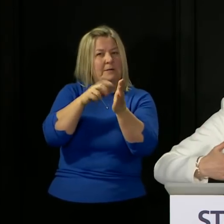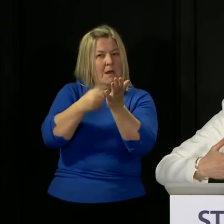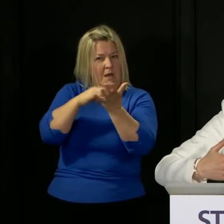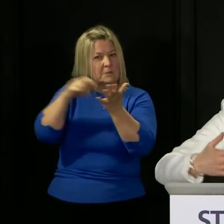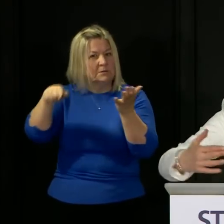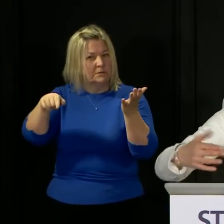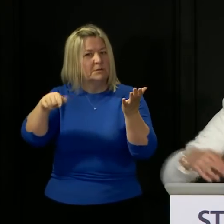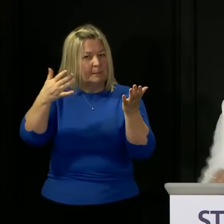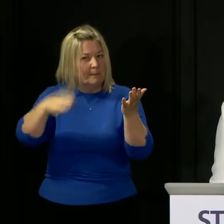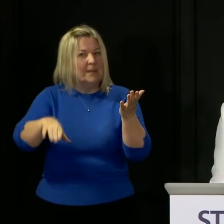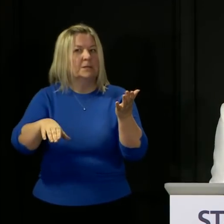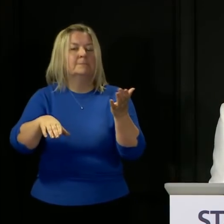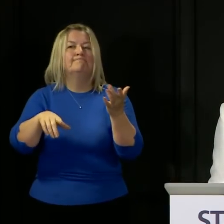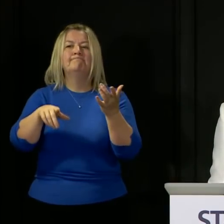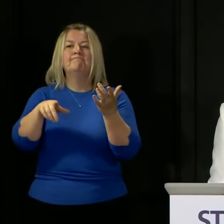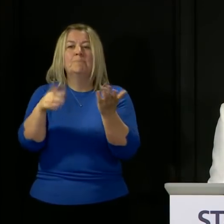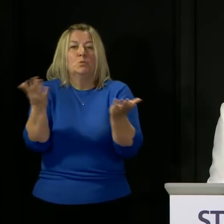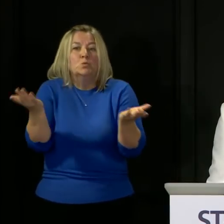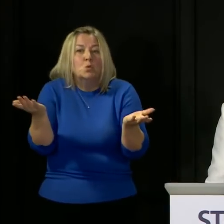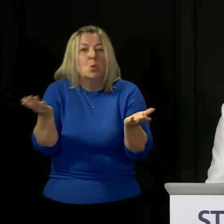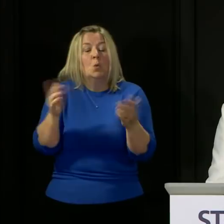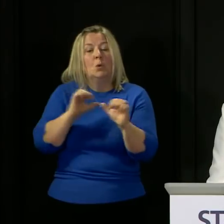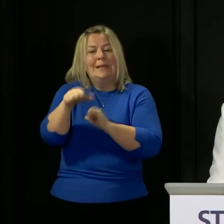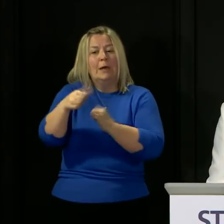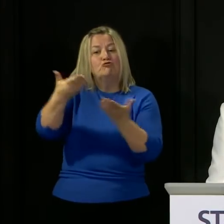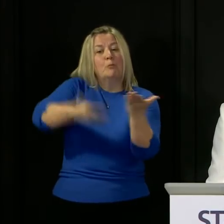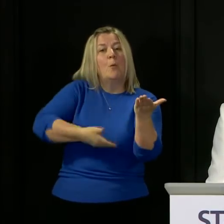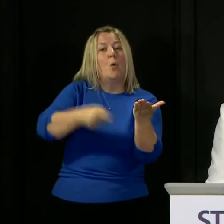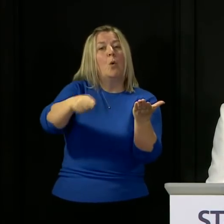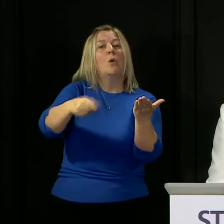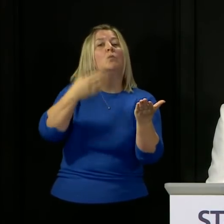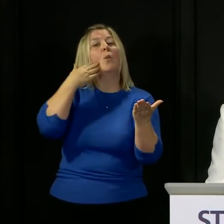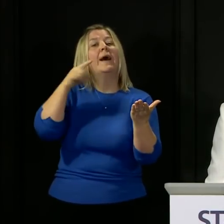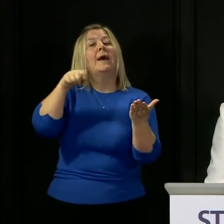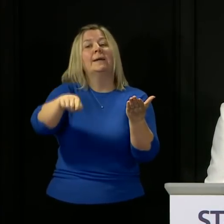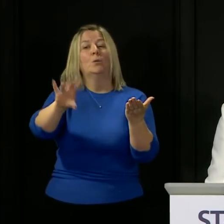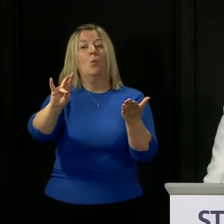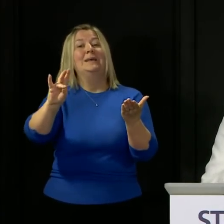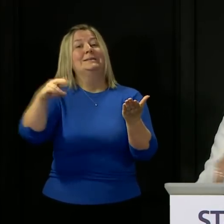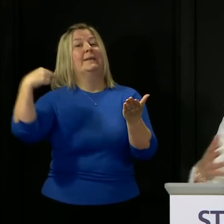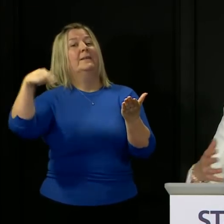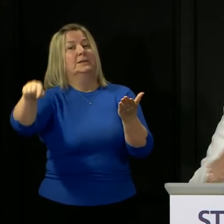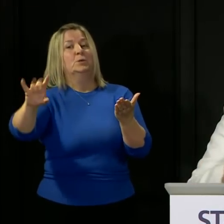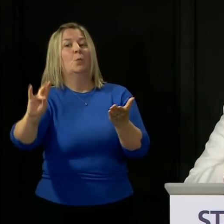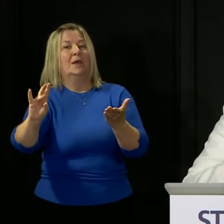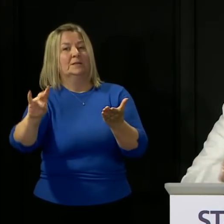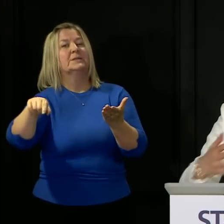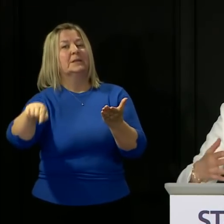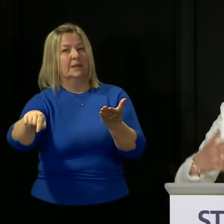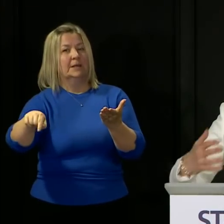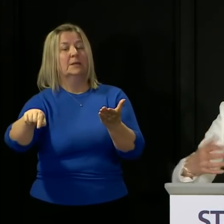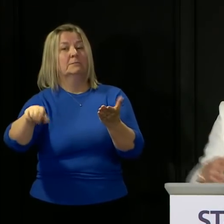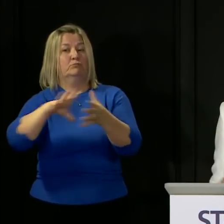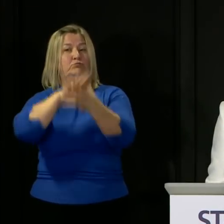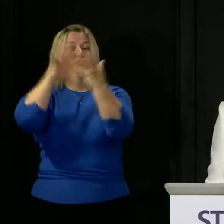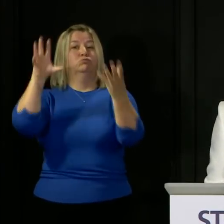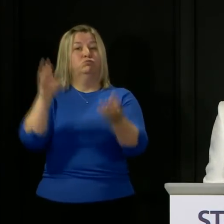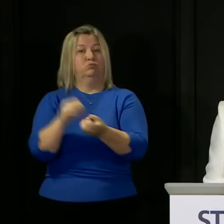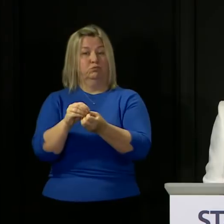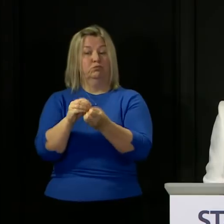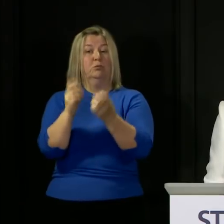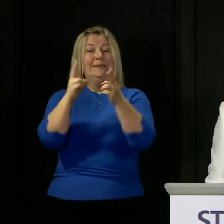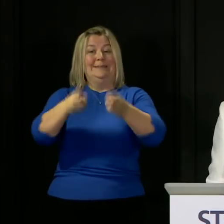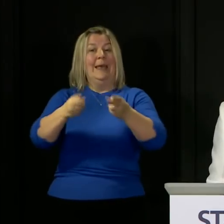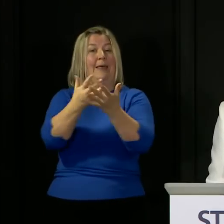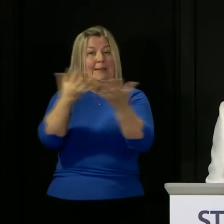week and the next report as I said earlier on is due on Wednesday of course that gives the total number of